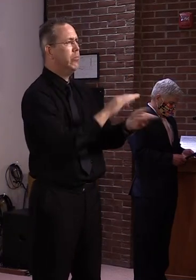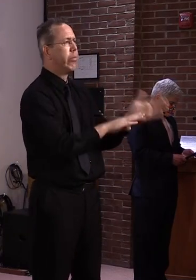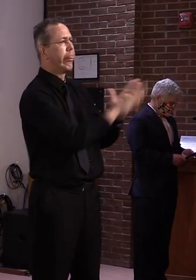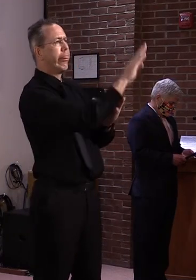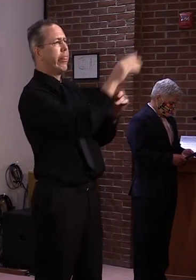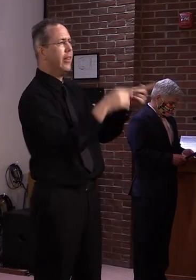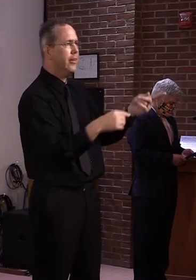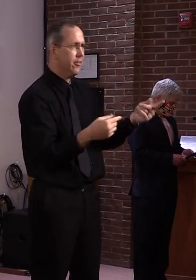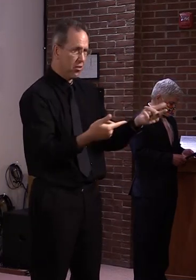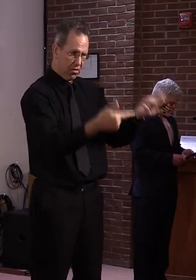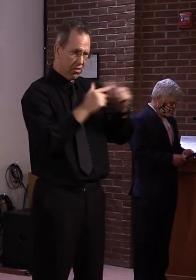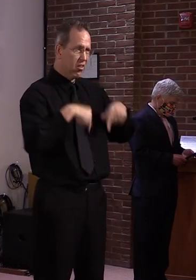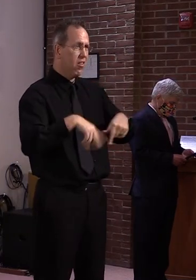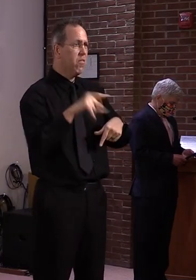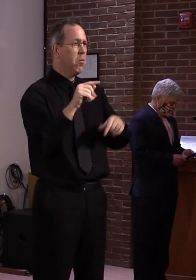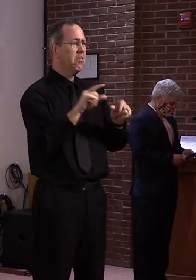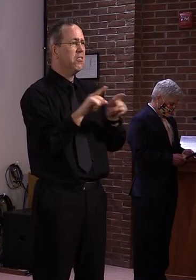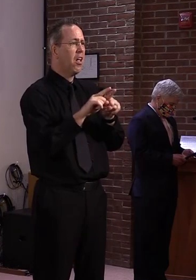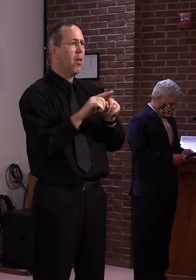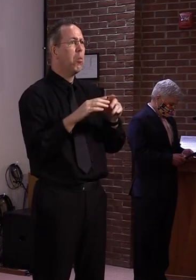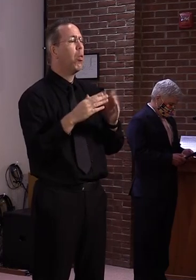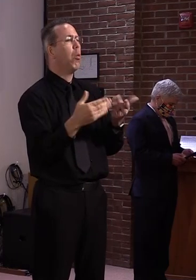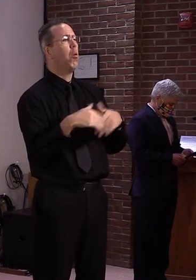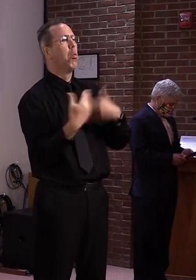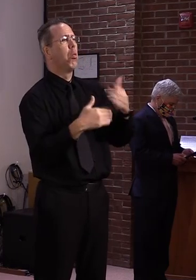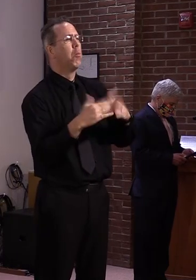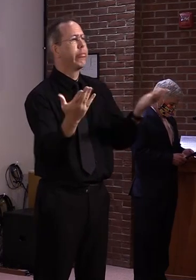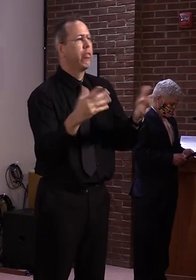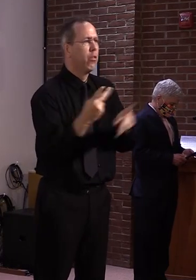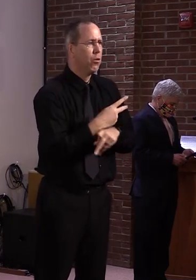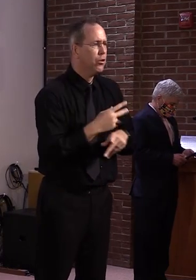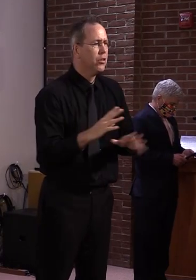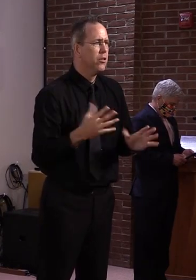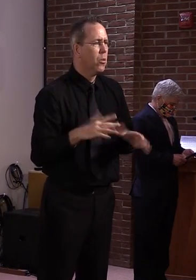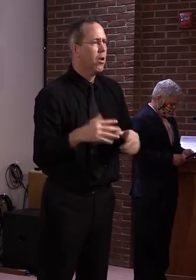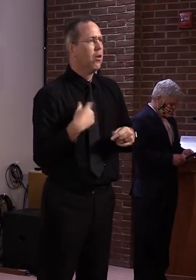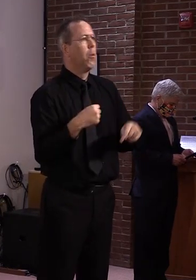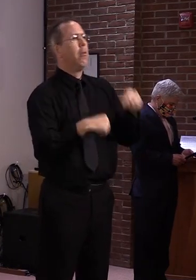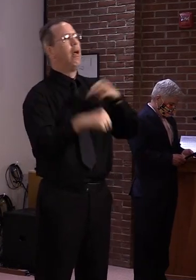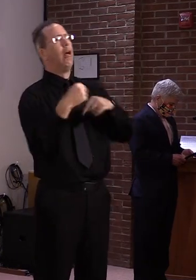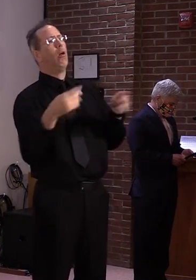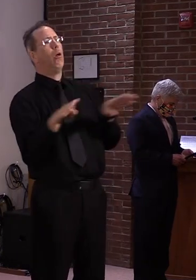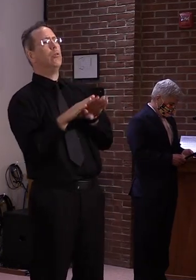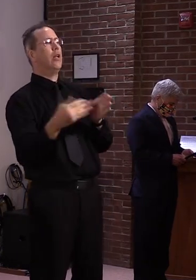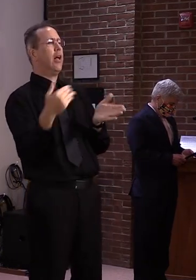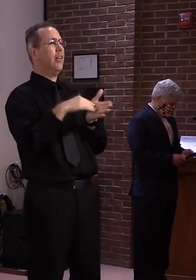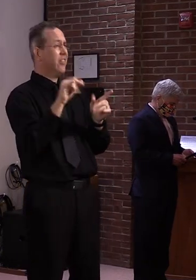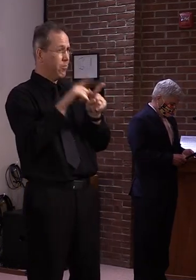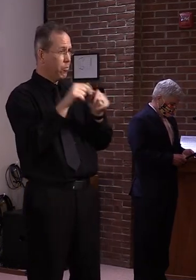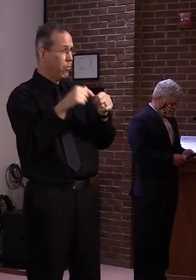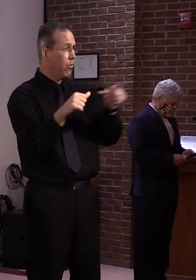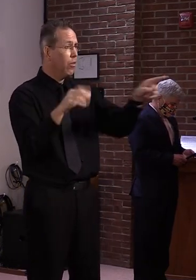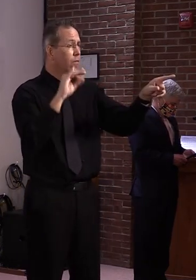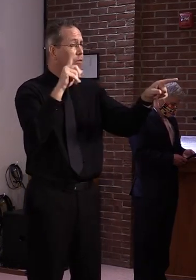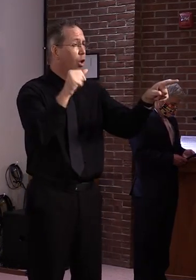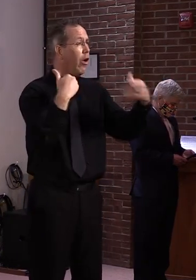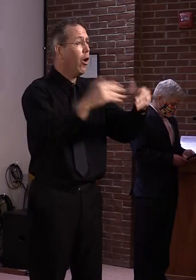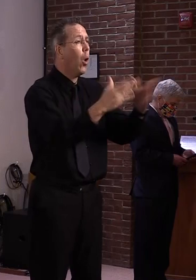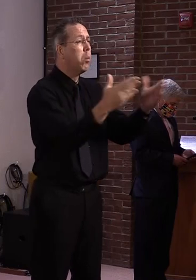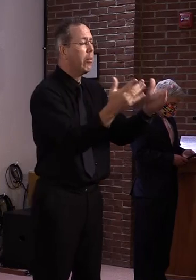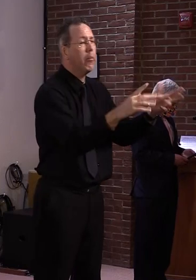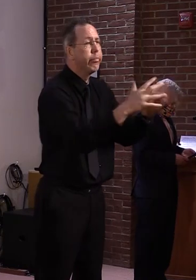point where we say like Arizona has done and Texas has had to do and start closing businesses again.